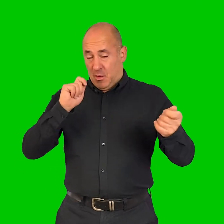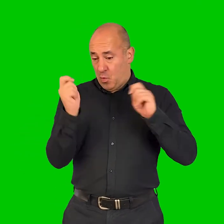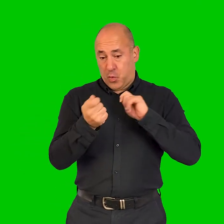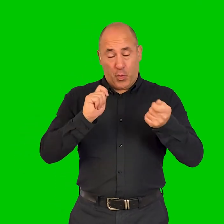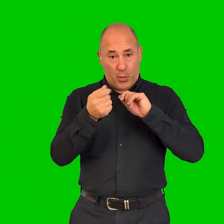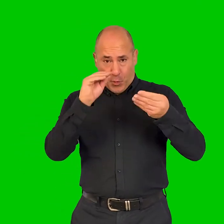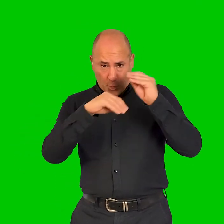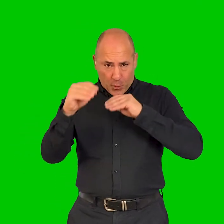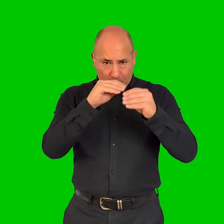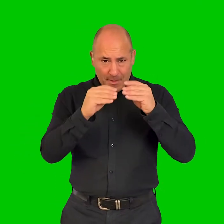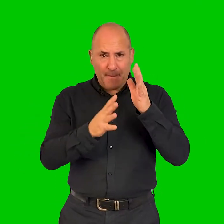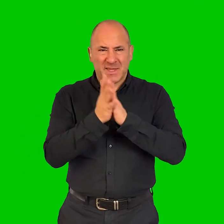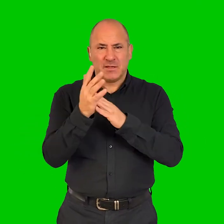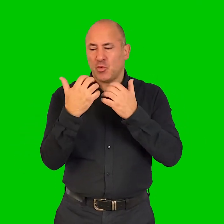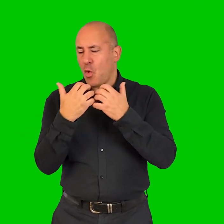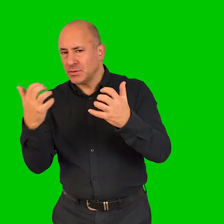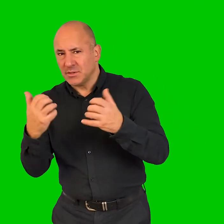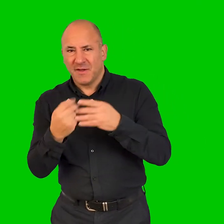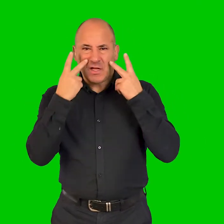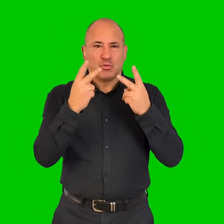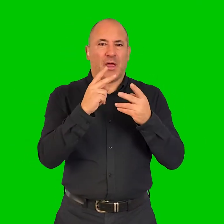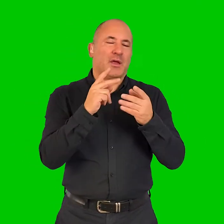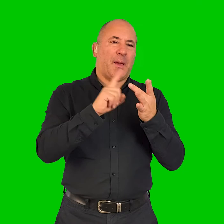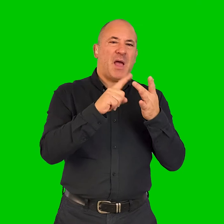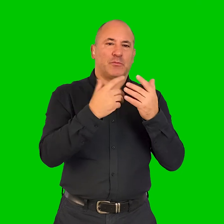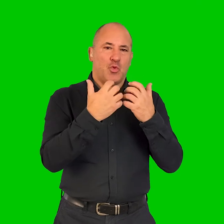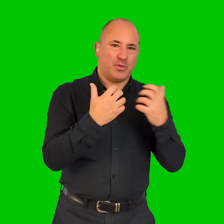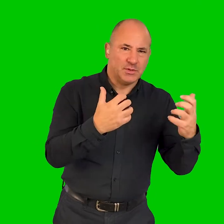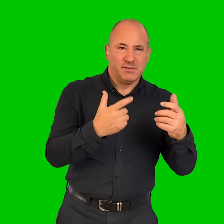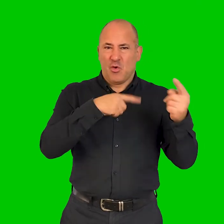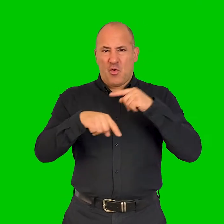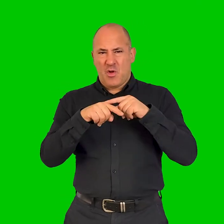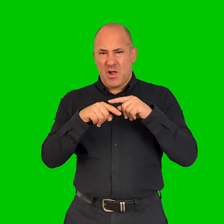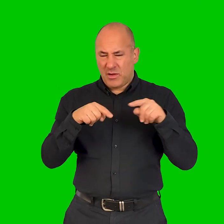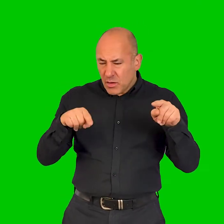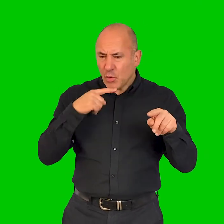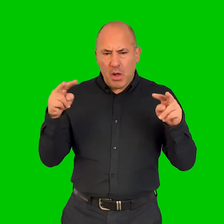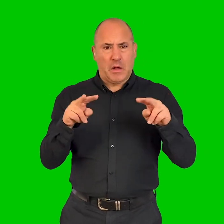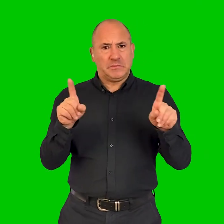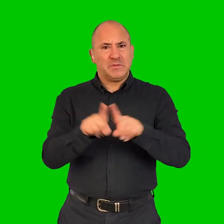visually impaired audience to have the same exact experience as an audience who is seeing,